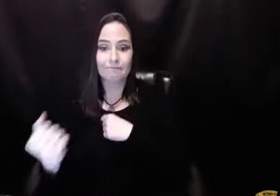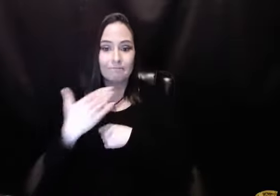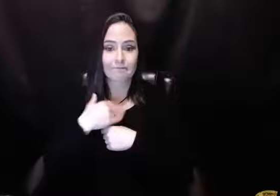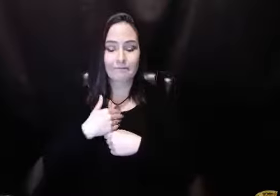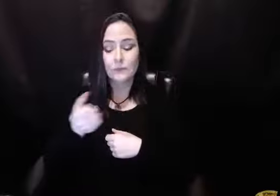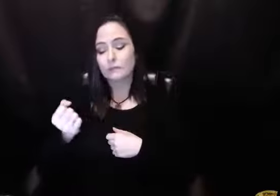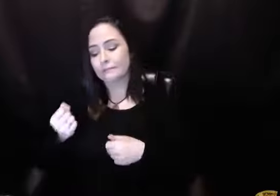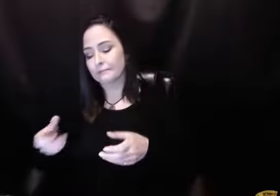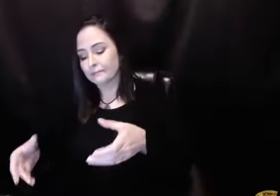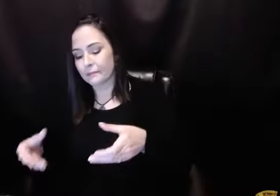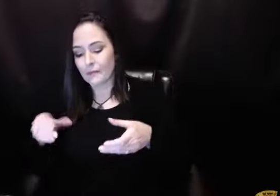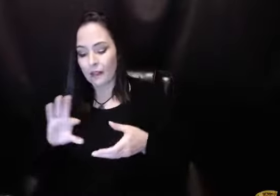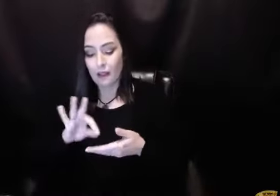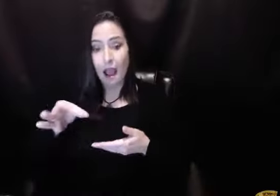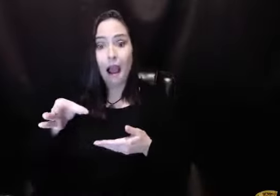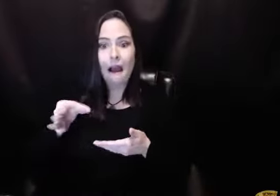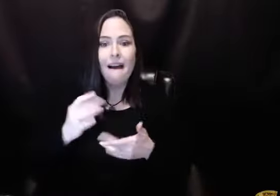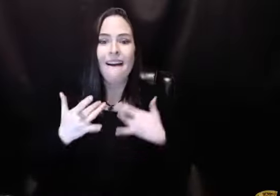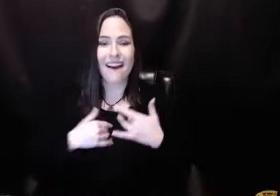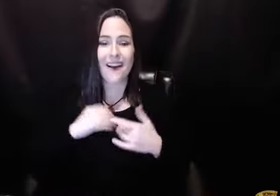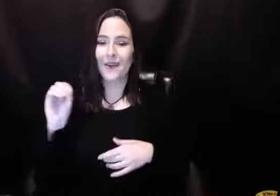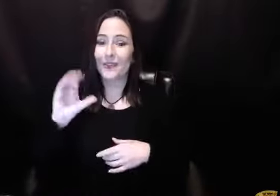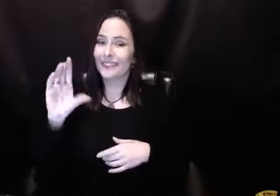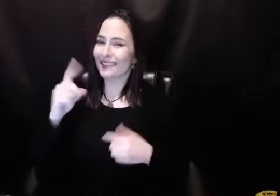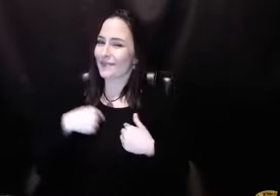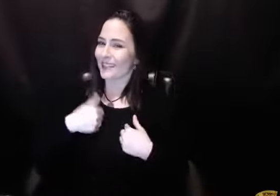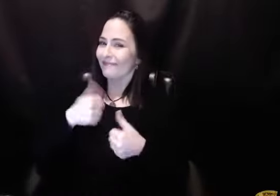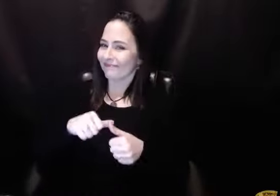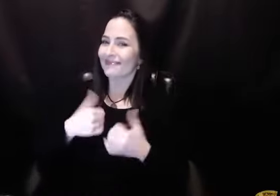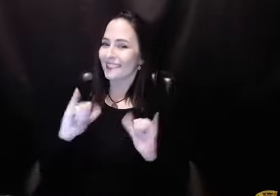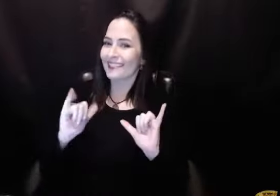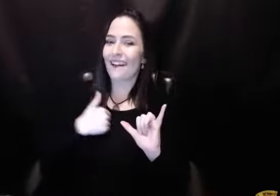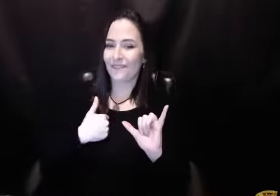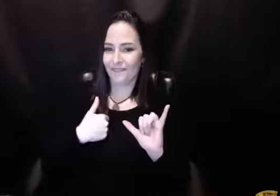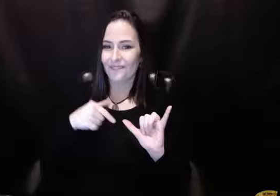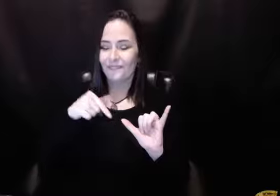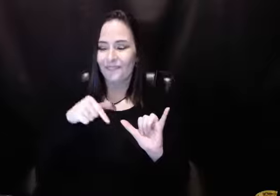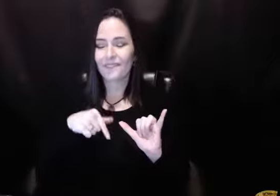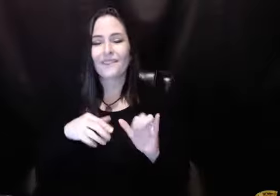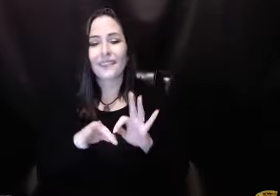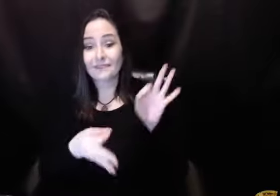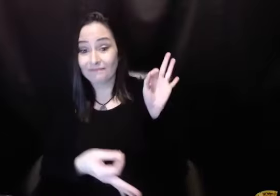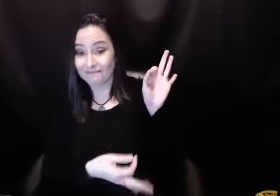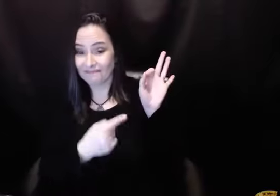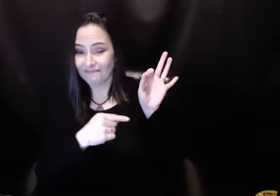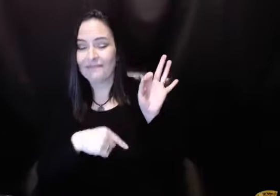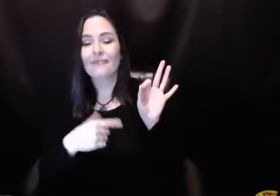A week later, I got her letter. And because I'm OCD, I have the letter.